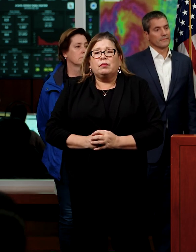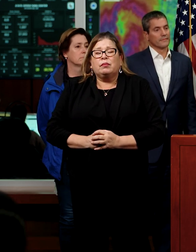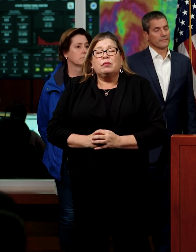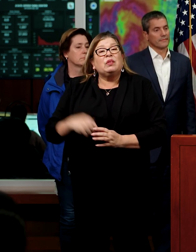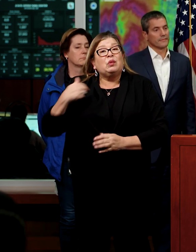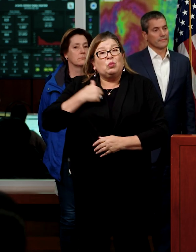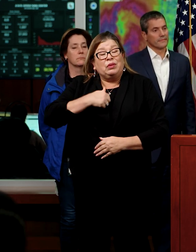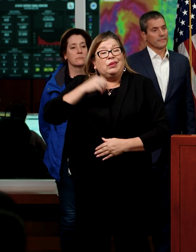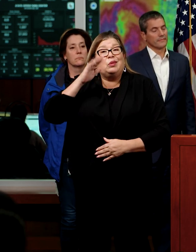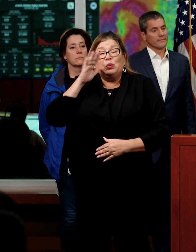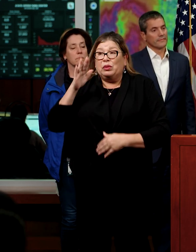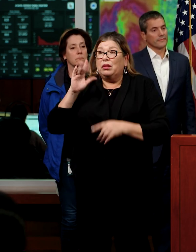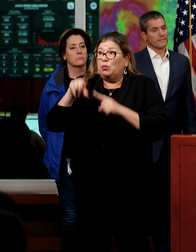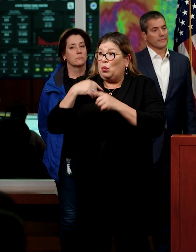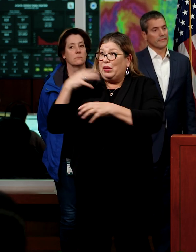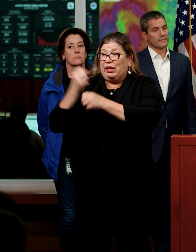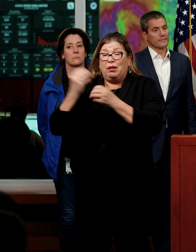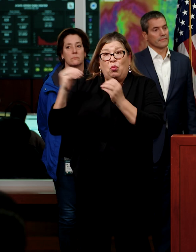updates as we have them.